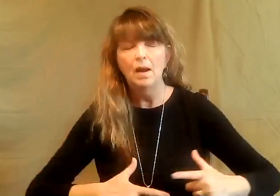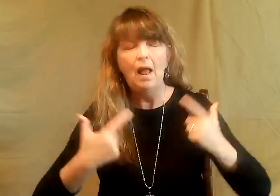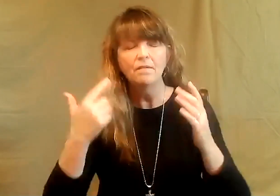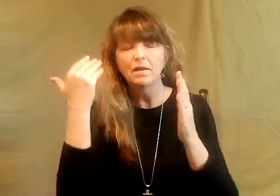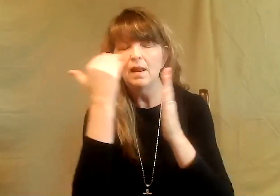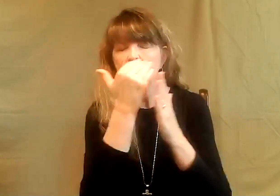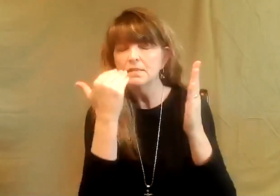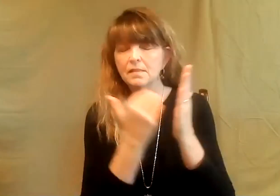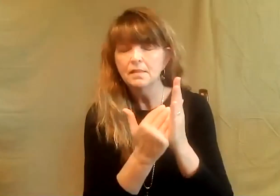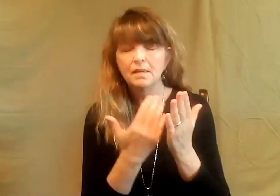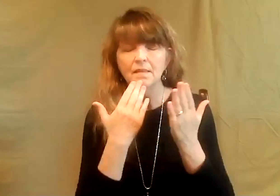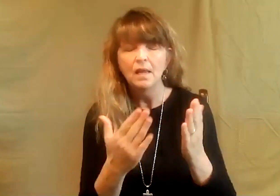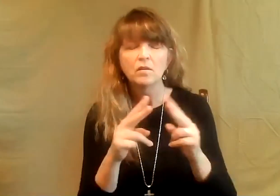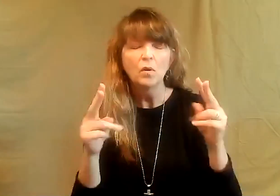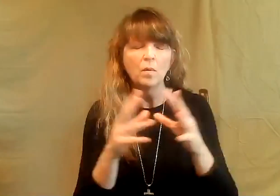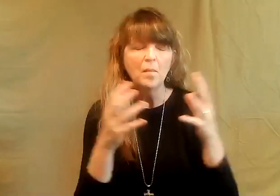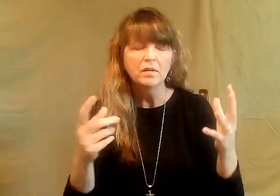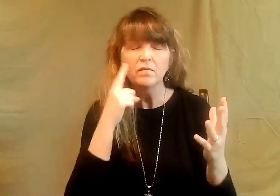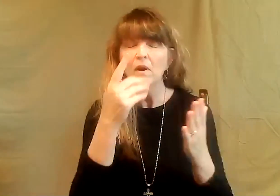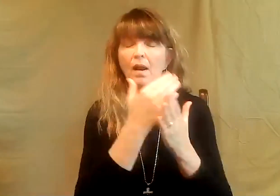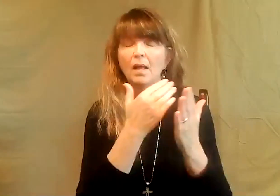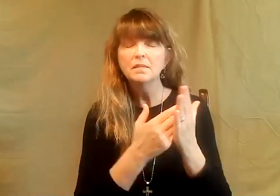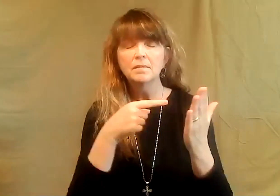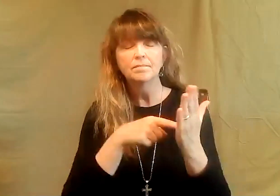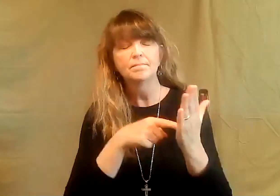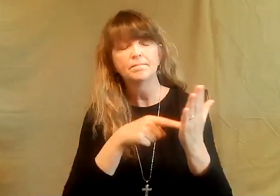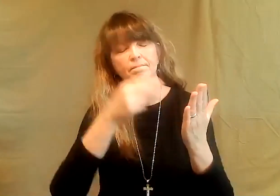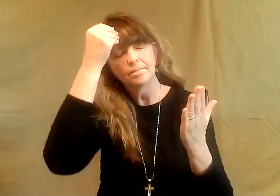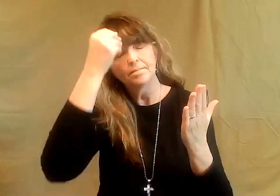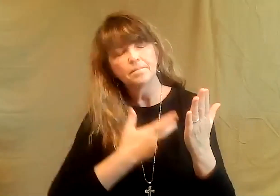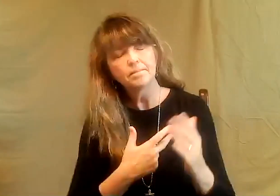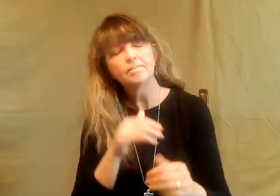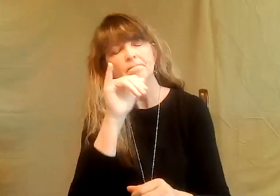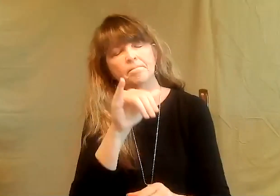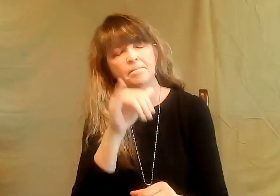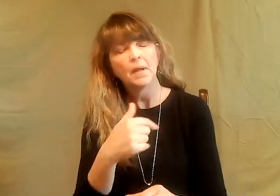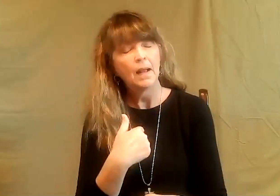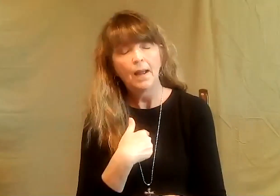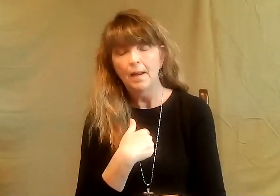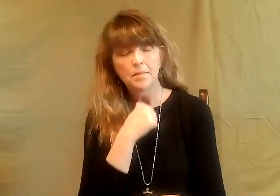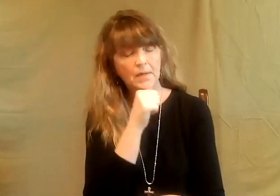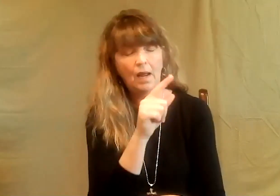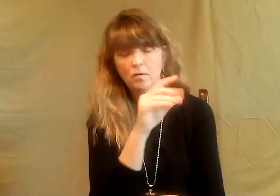thank you so much for our life lessons. We thank you so much for the lessons that you are teaching us.